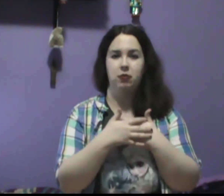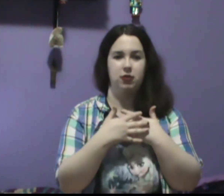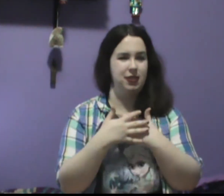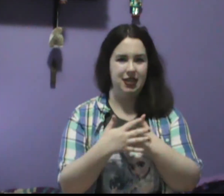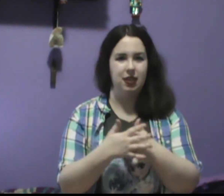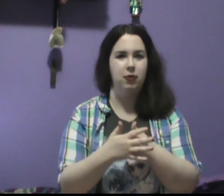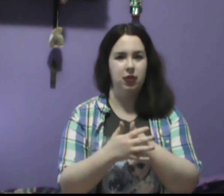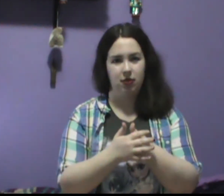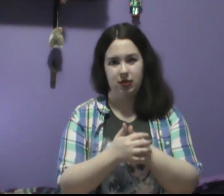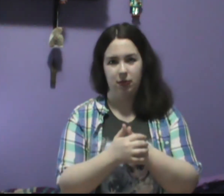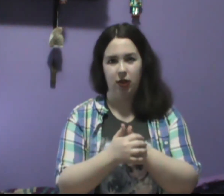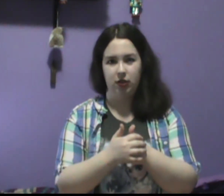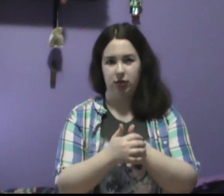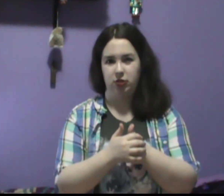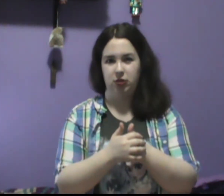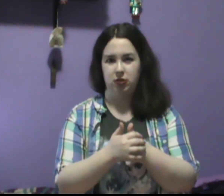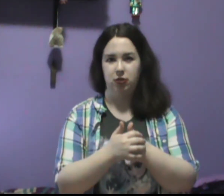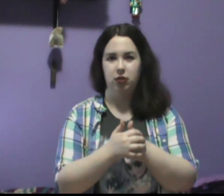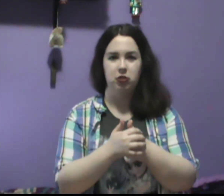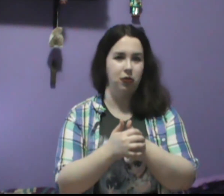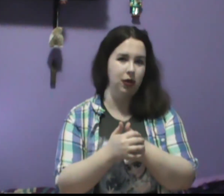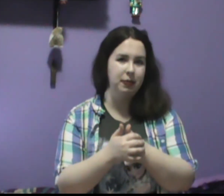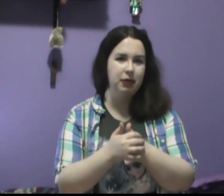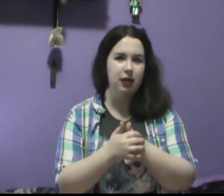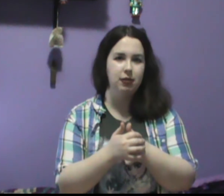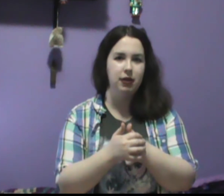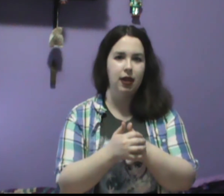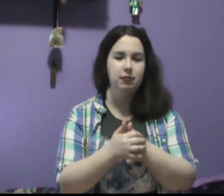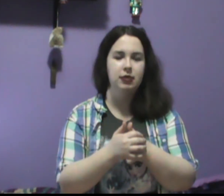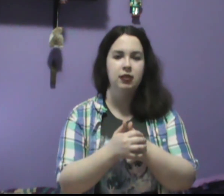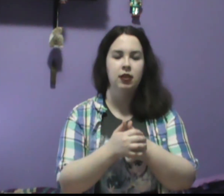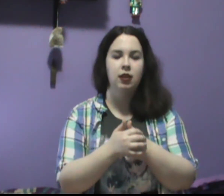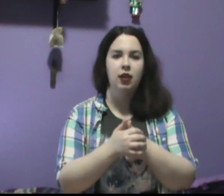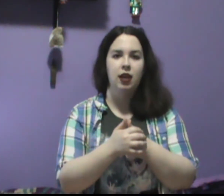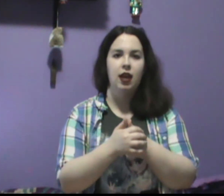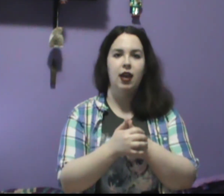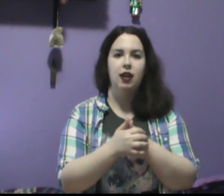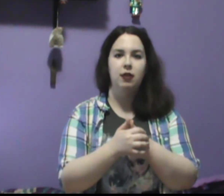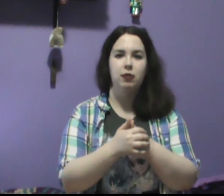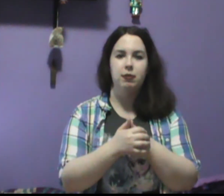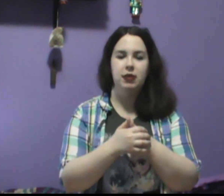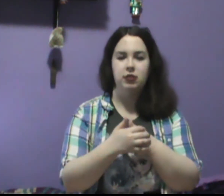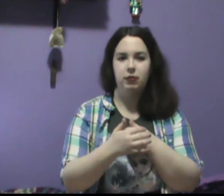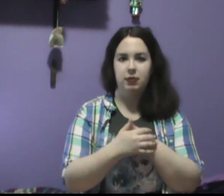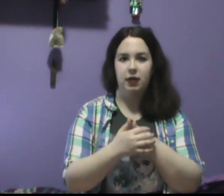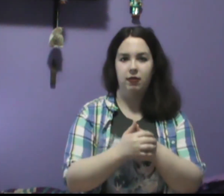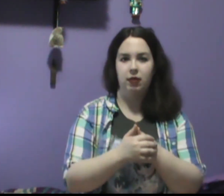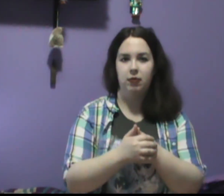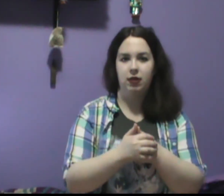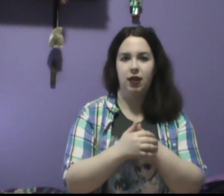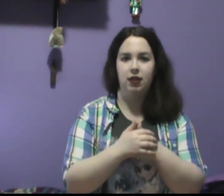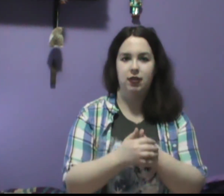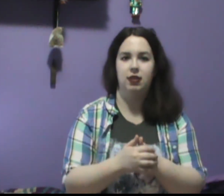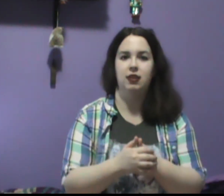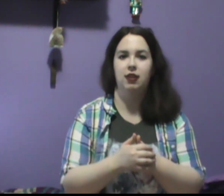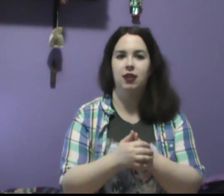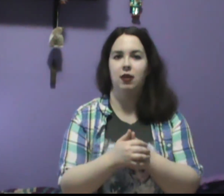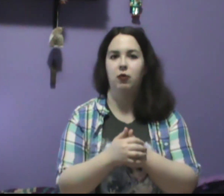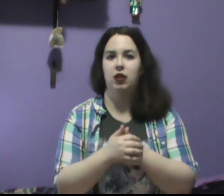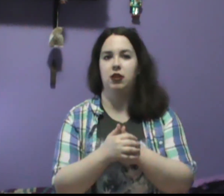more detail with her as well, because she just sort of showed up at random times. And it would have been so much better if they would have gone into detail, like with